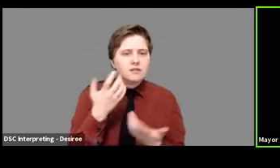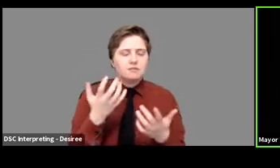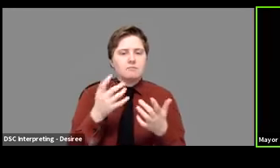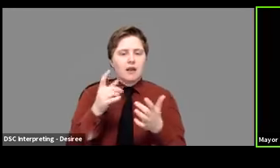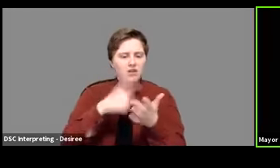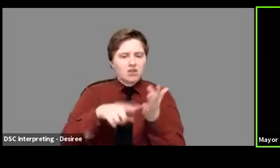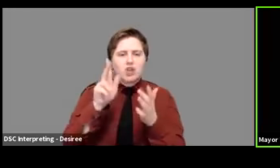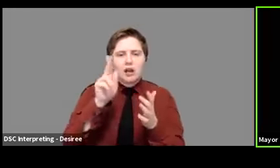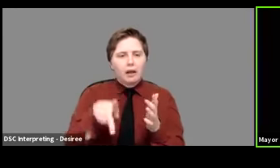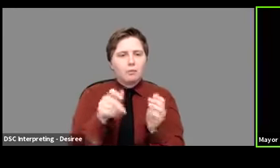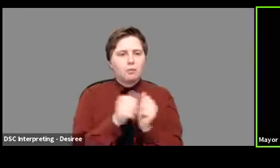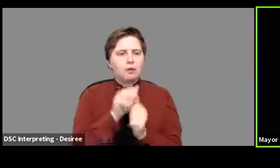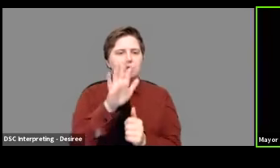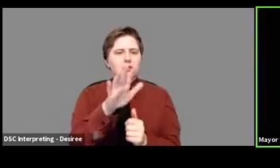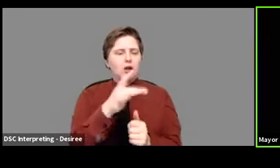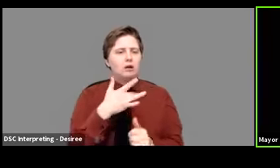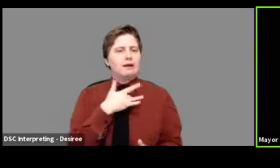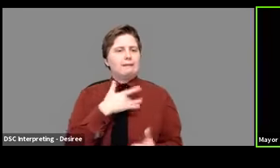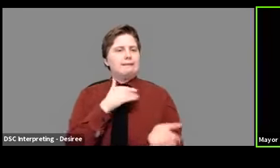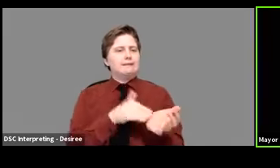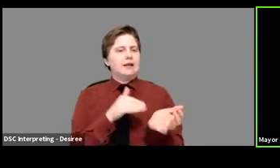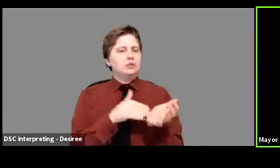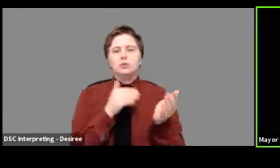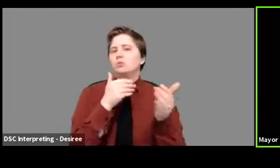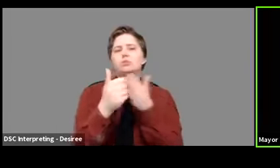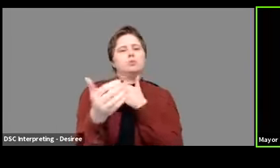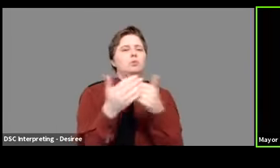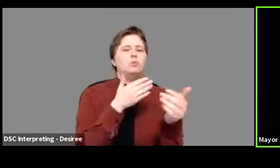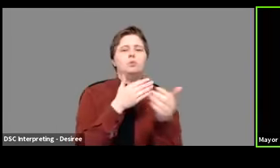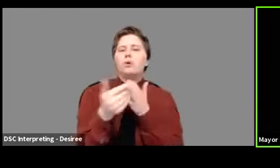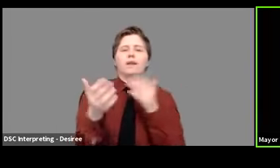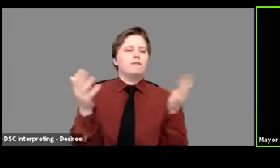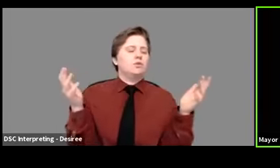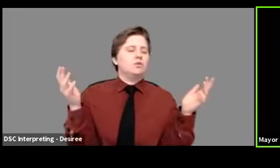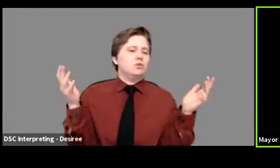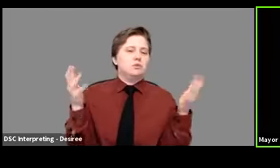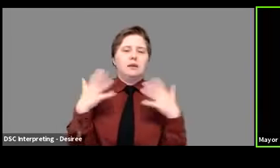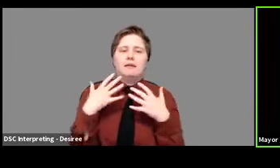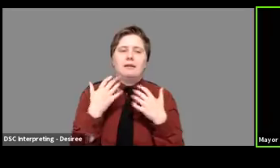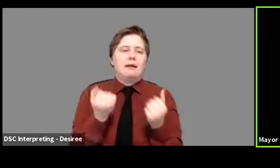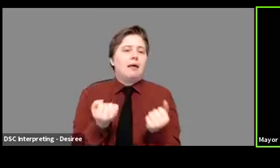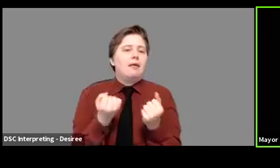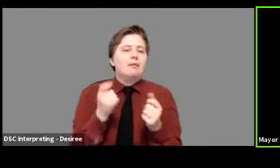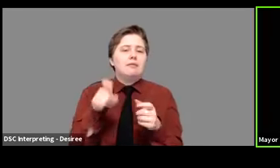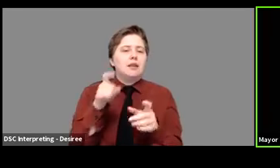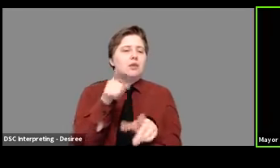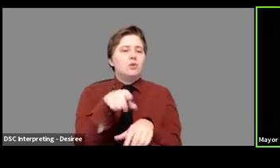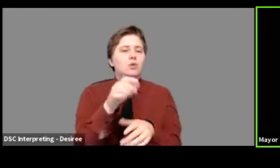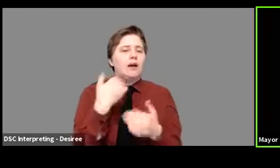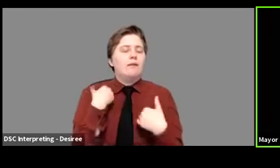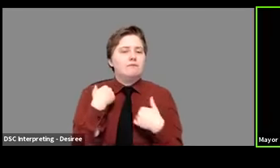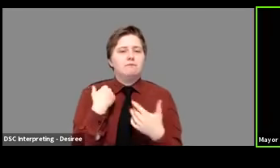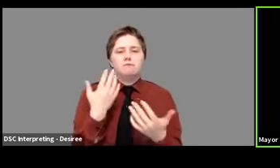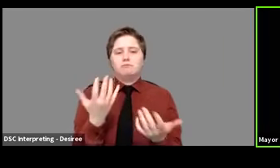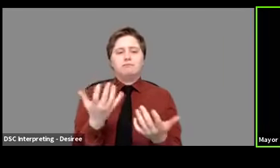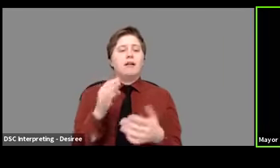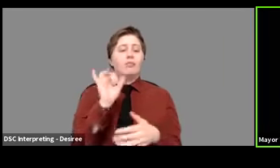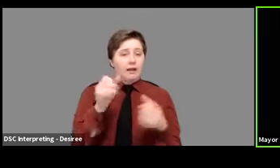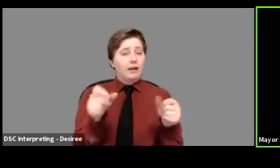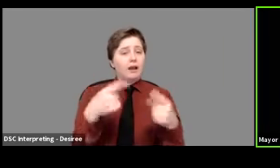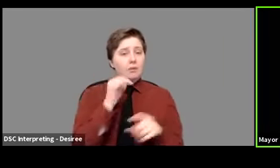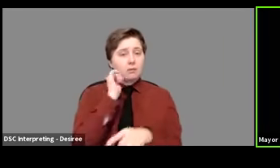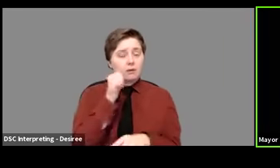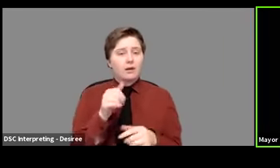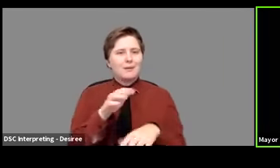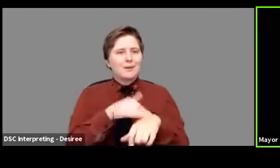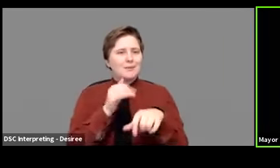checkup with your cardiologist or whatever, you know, whatever health need you have. Those things can start happening tomorrow. You can take your pet